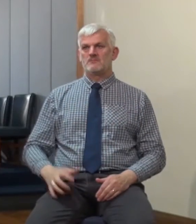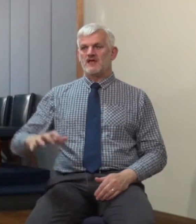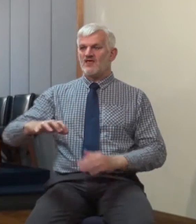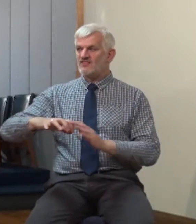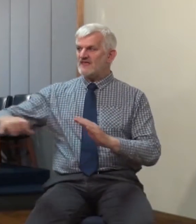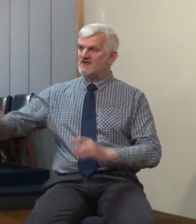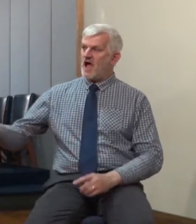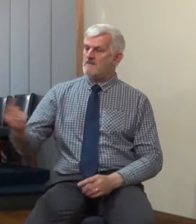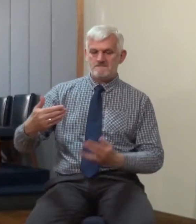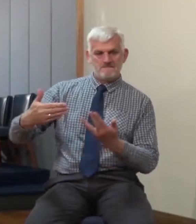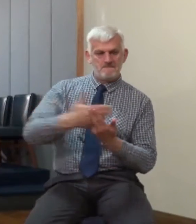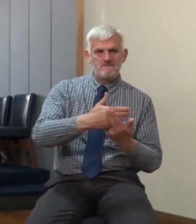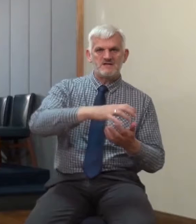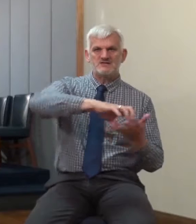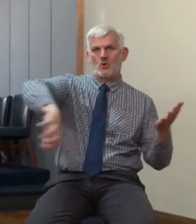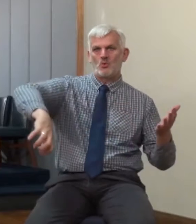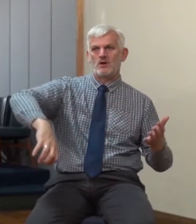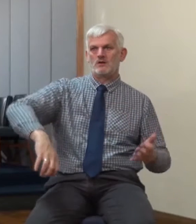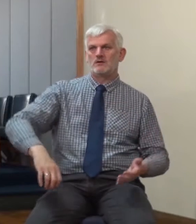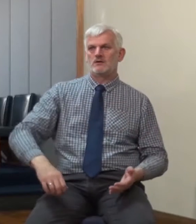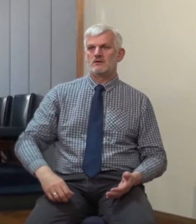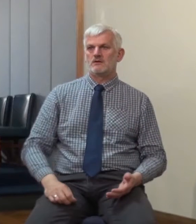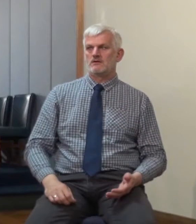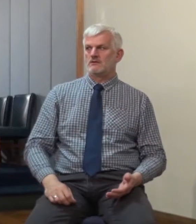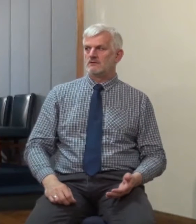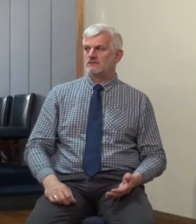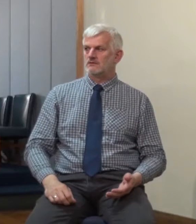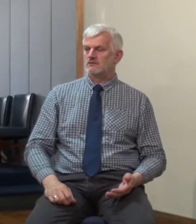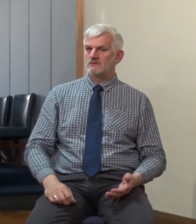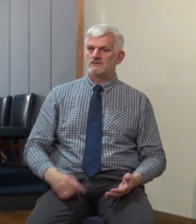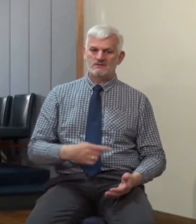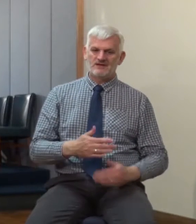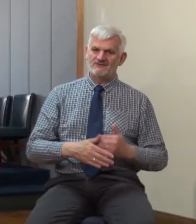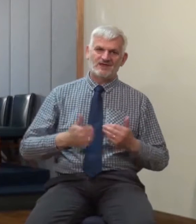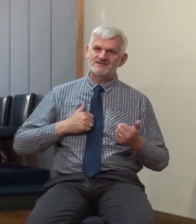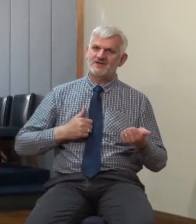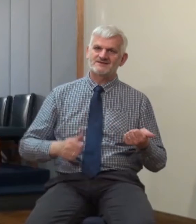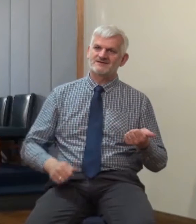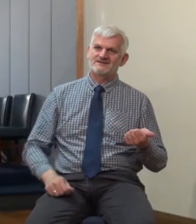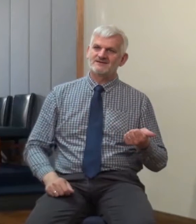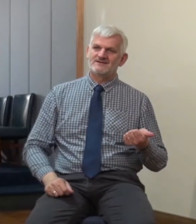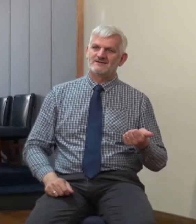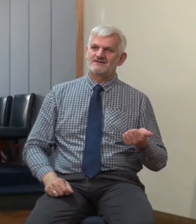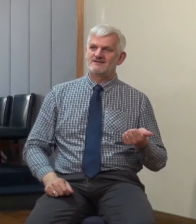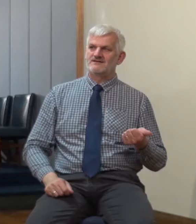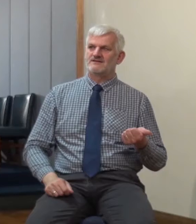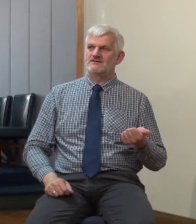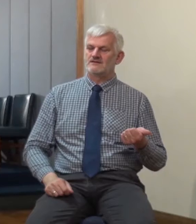and things are stolen that they need. Nobody except the very rich. was rich in those days, and these were